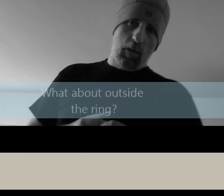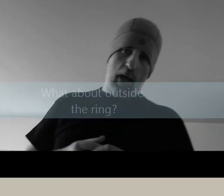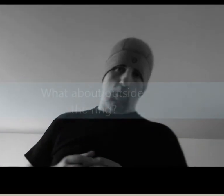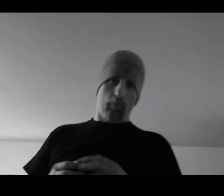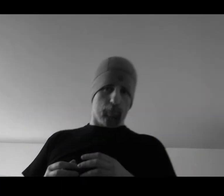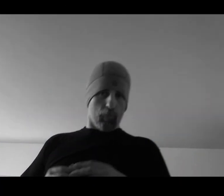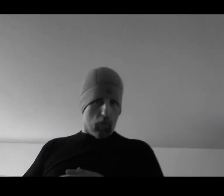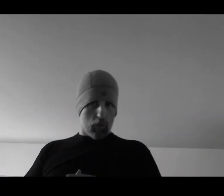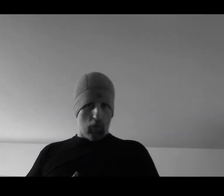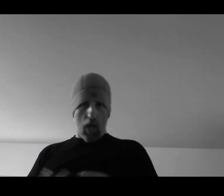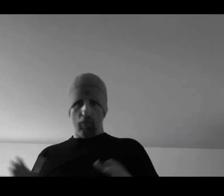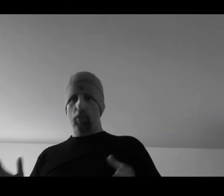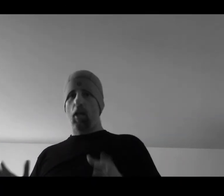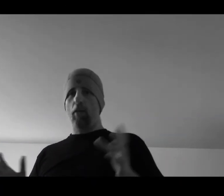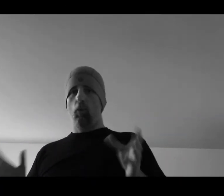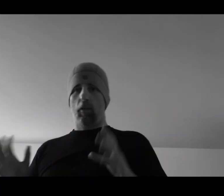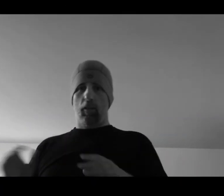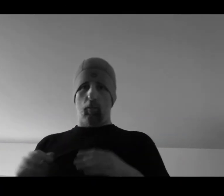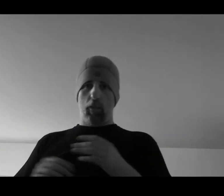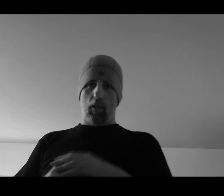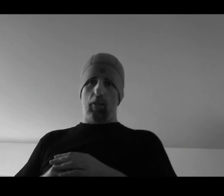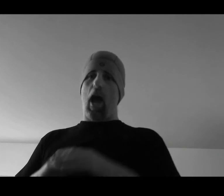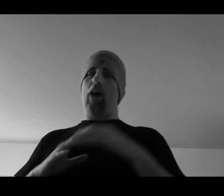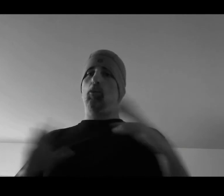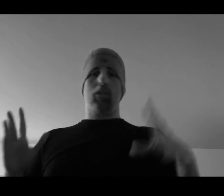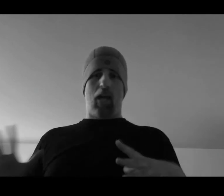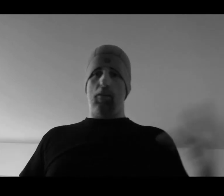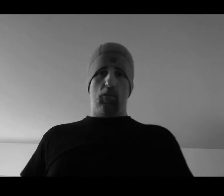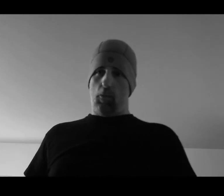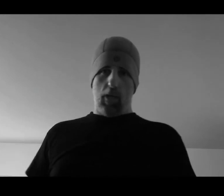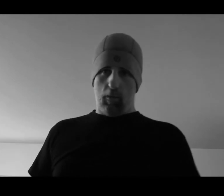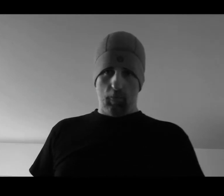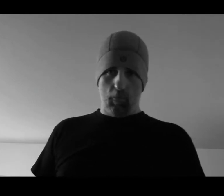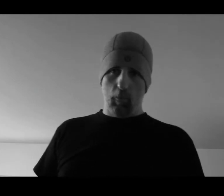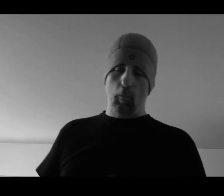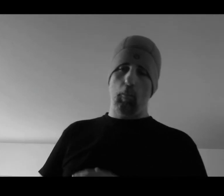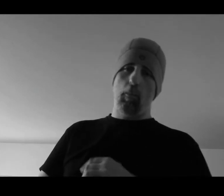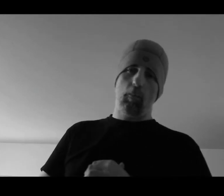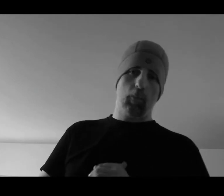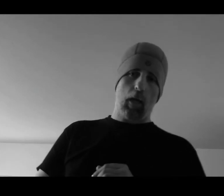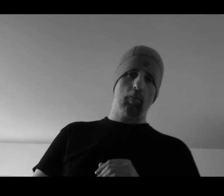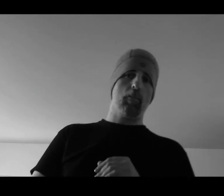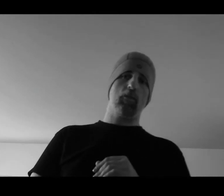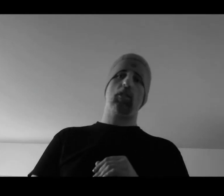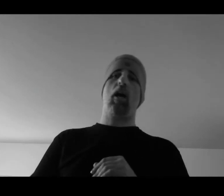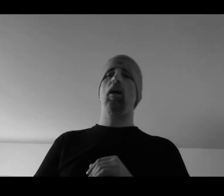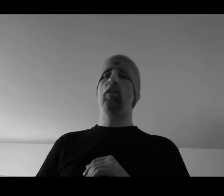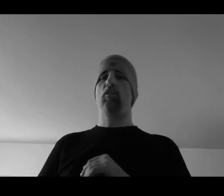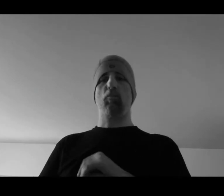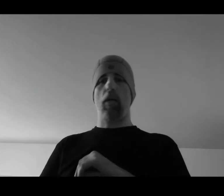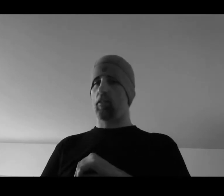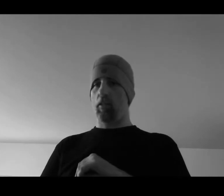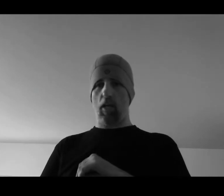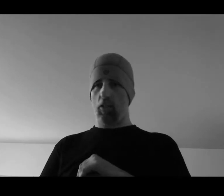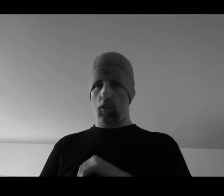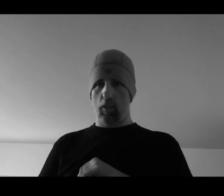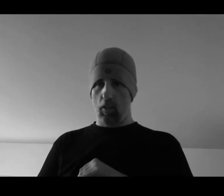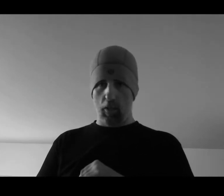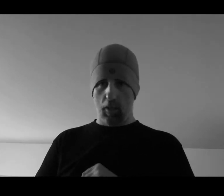Now, there's a lot of design work that can be done outside the ring. Okay, there's tons of presentation that